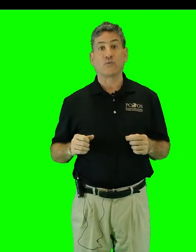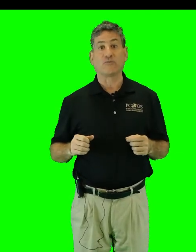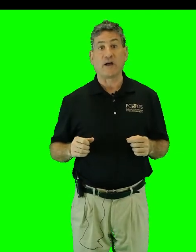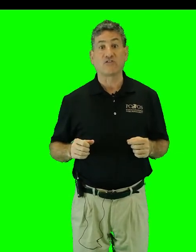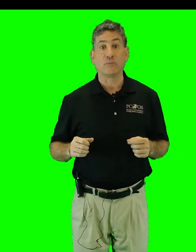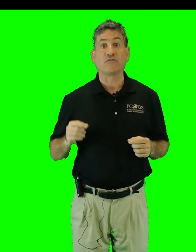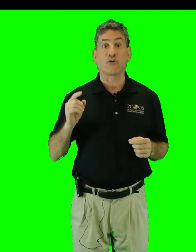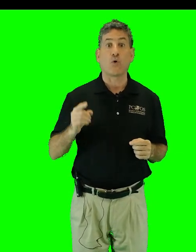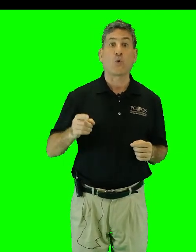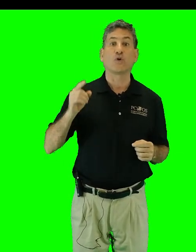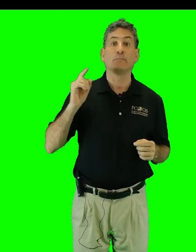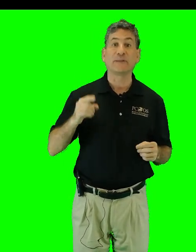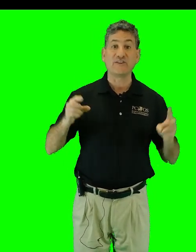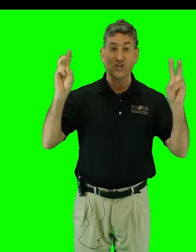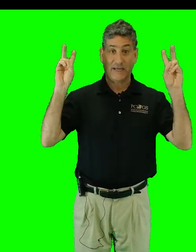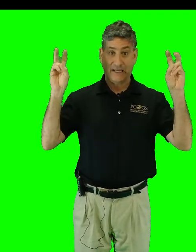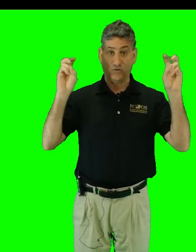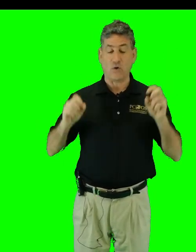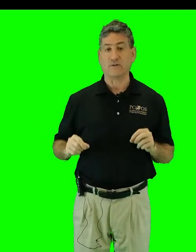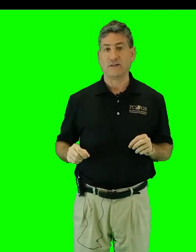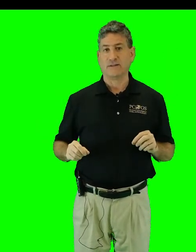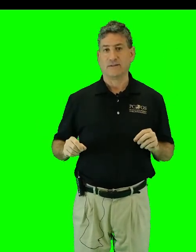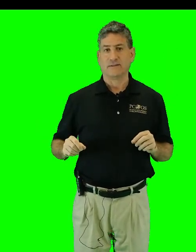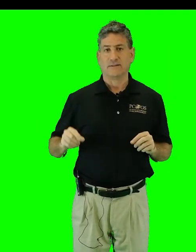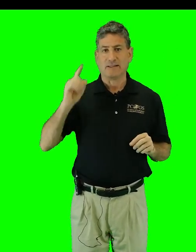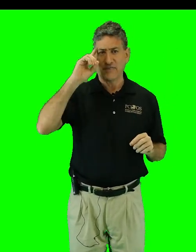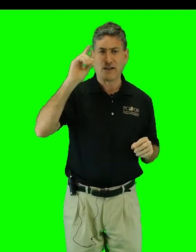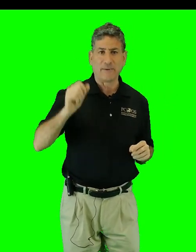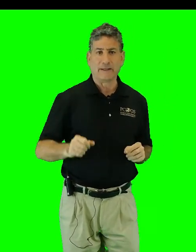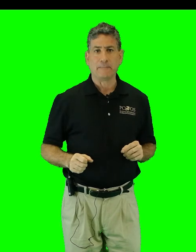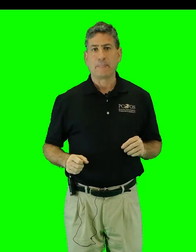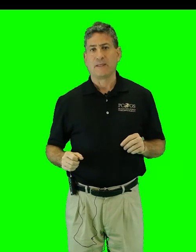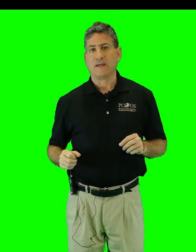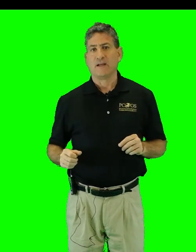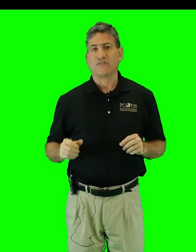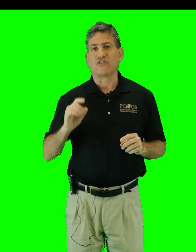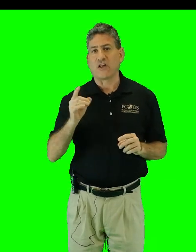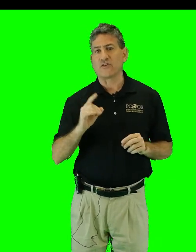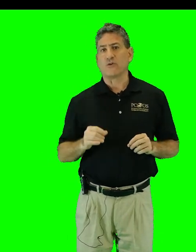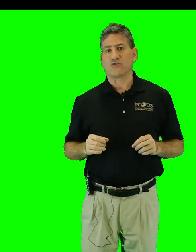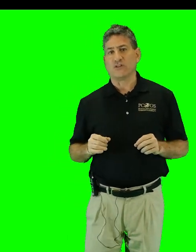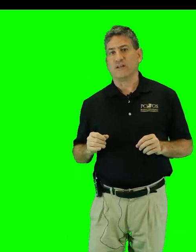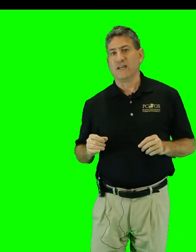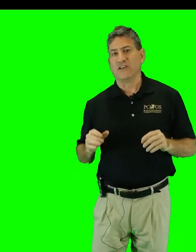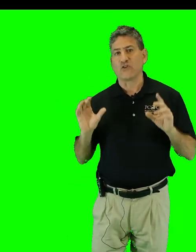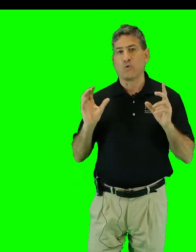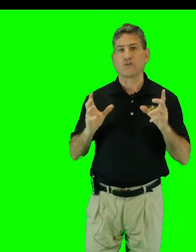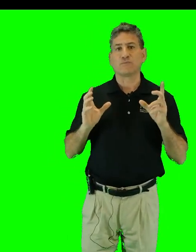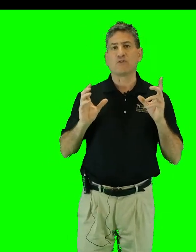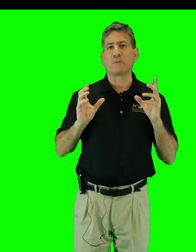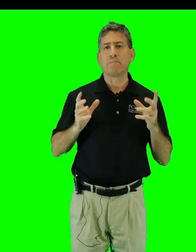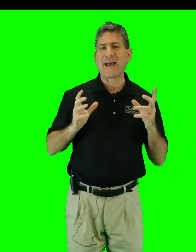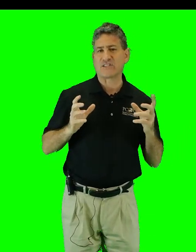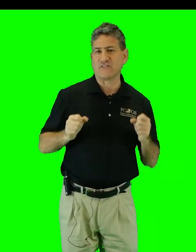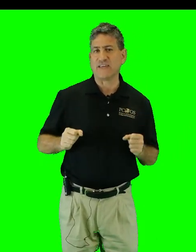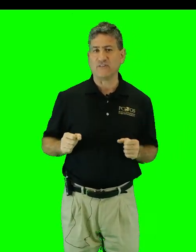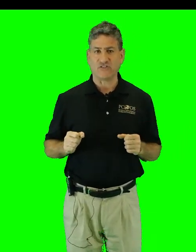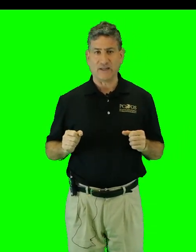responsible for coral bleaching, end quote. Now think about it. The Southern Ocean is the world's most massive heat sink,